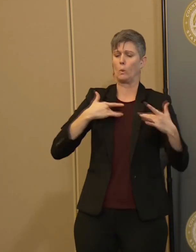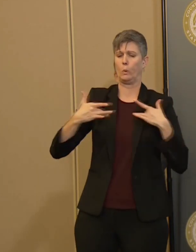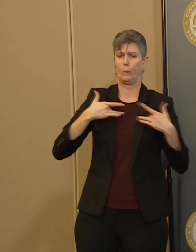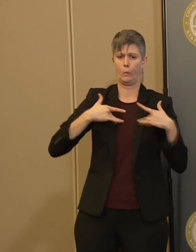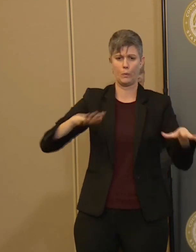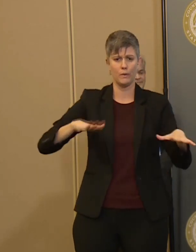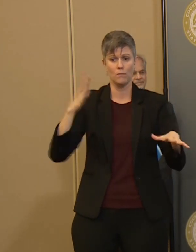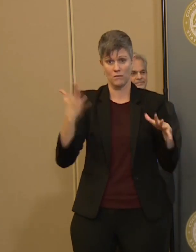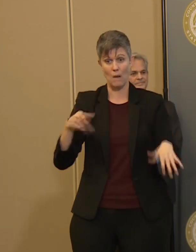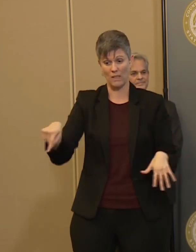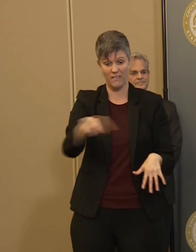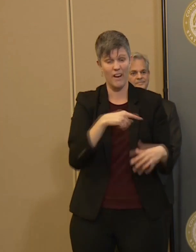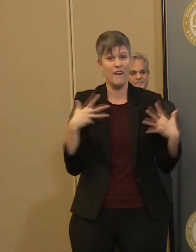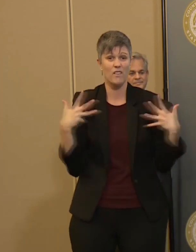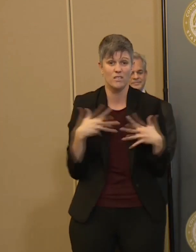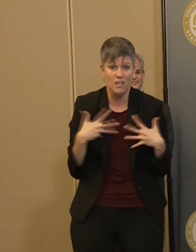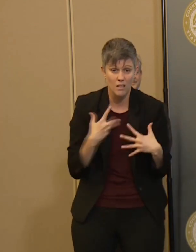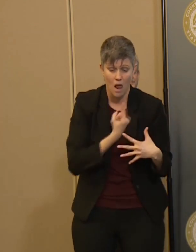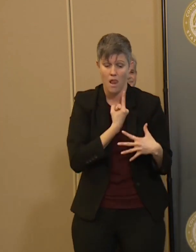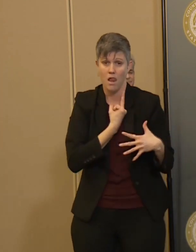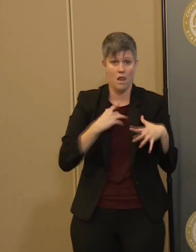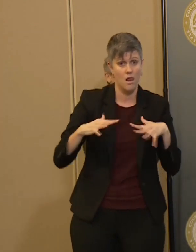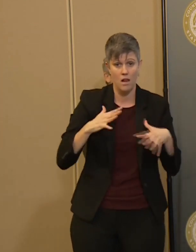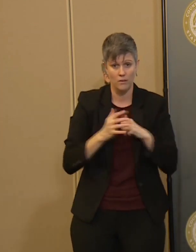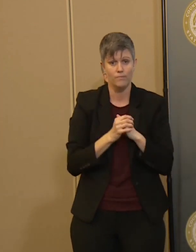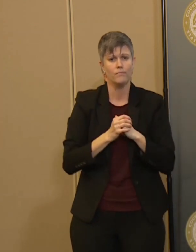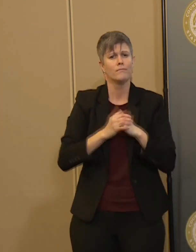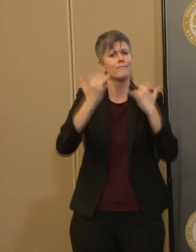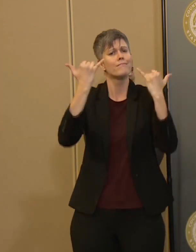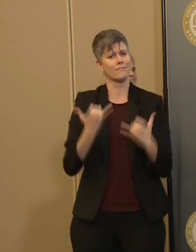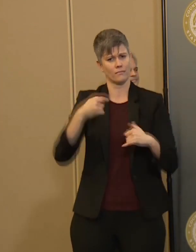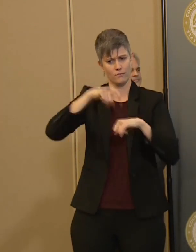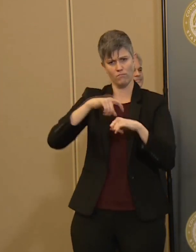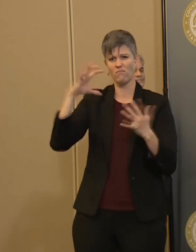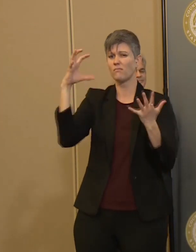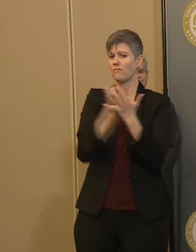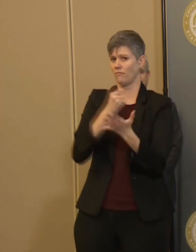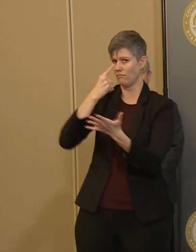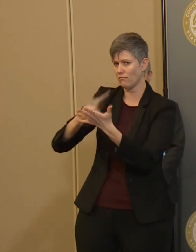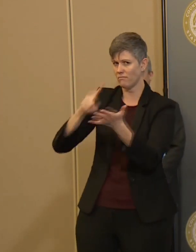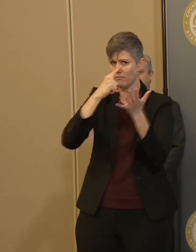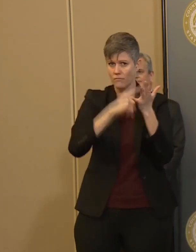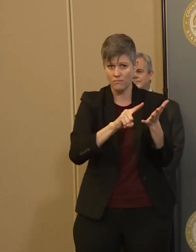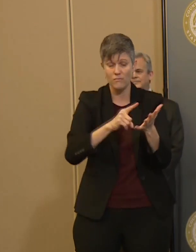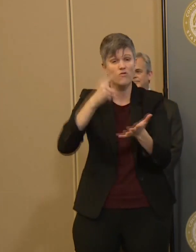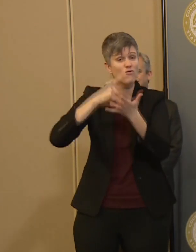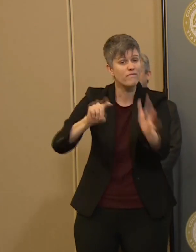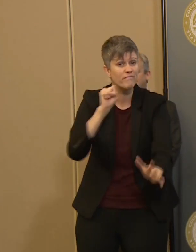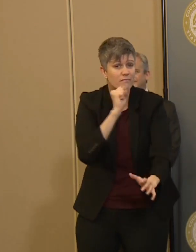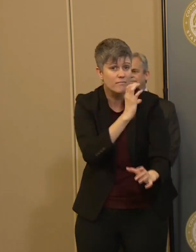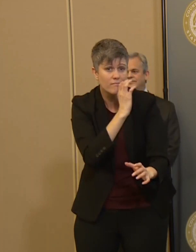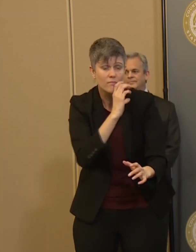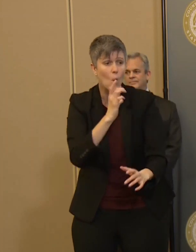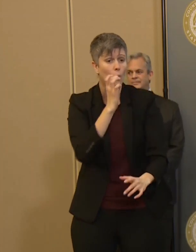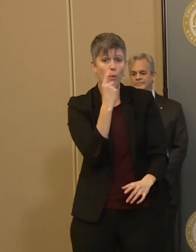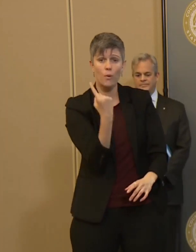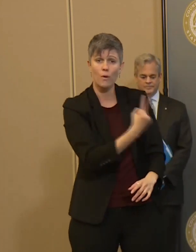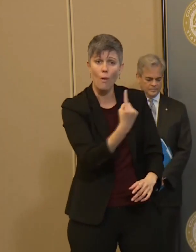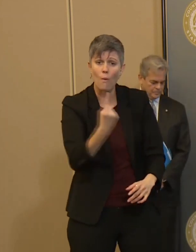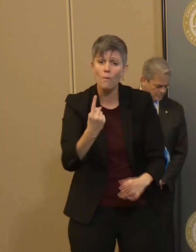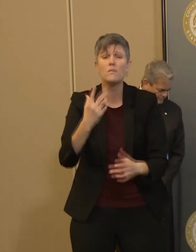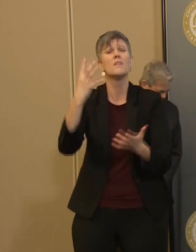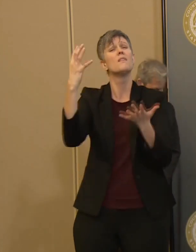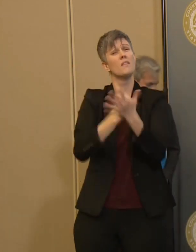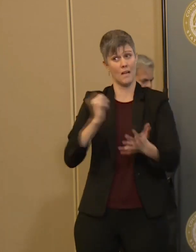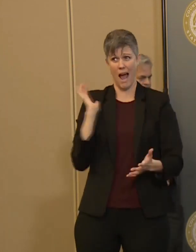afraid. Use this time to check on the seniors and those that are alone near you use the technologies that we